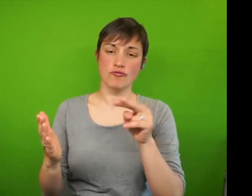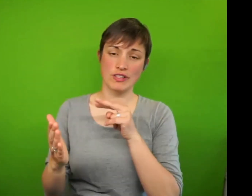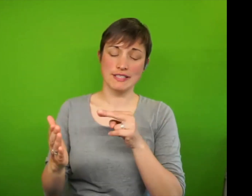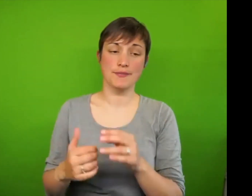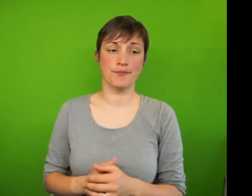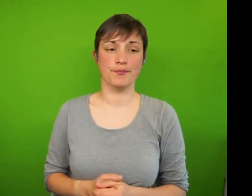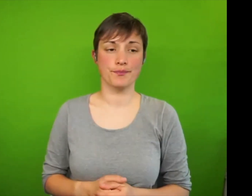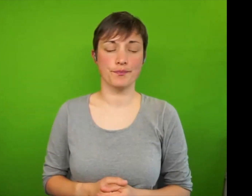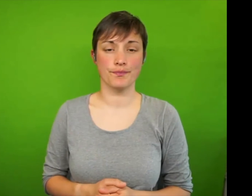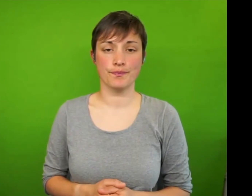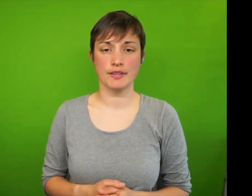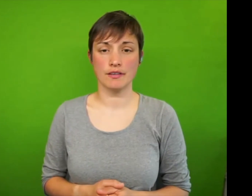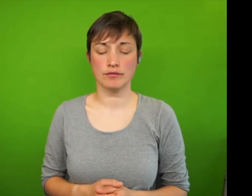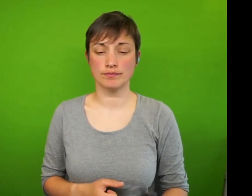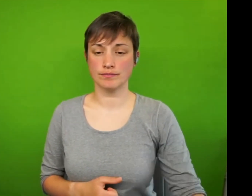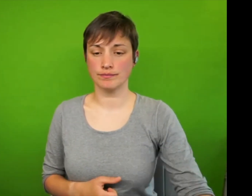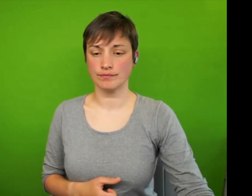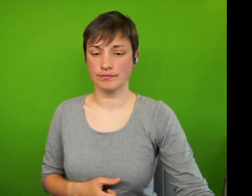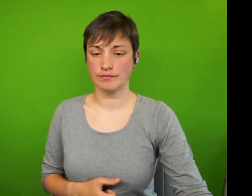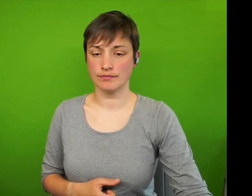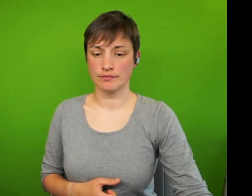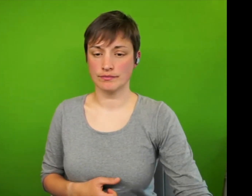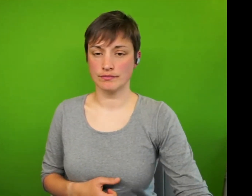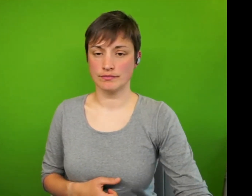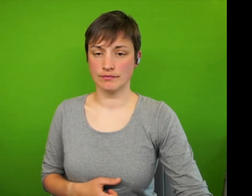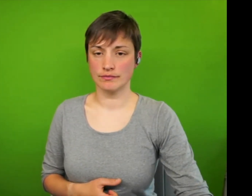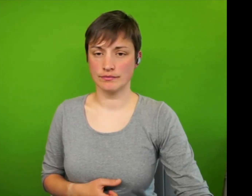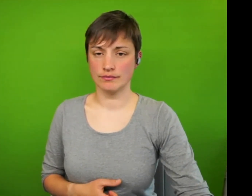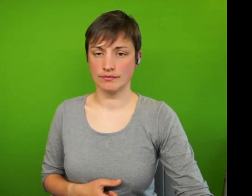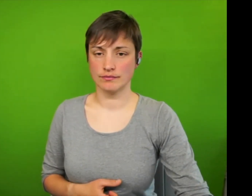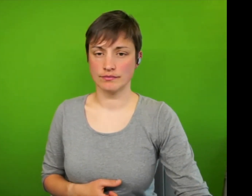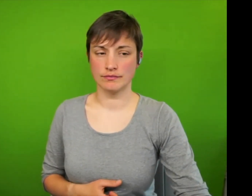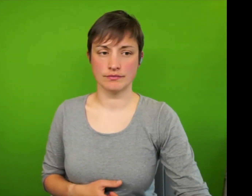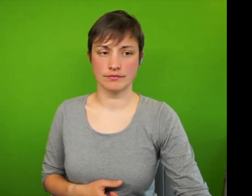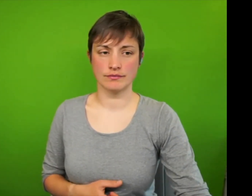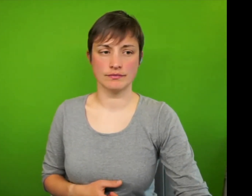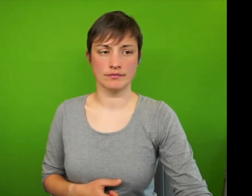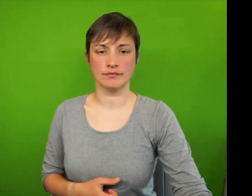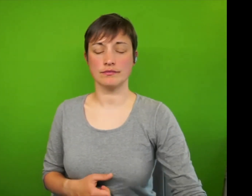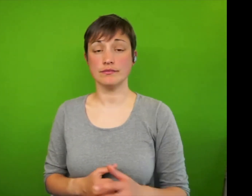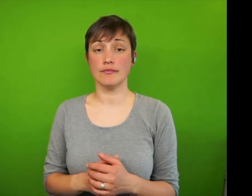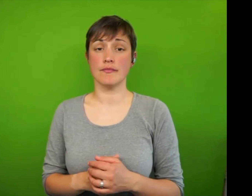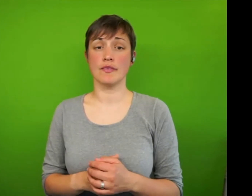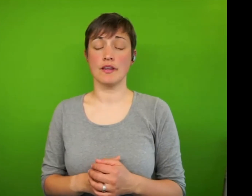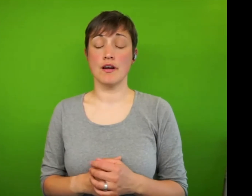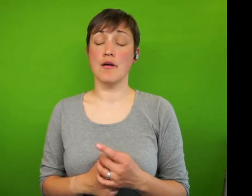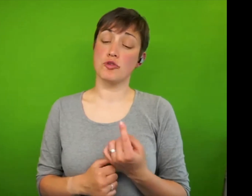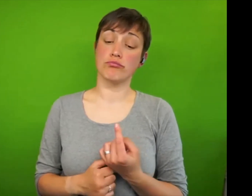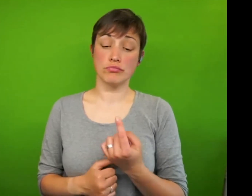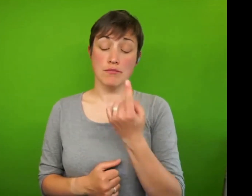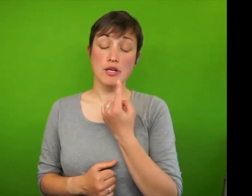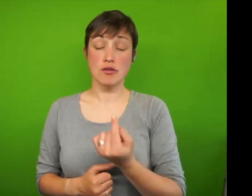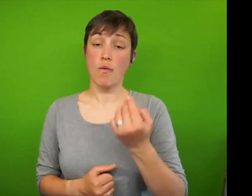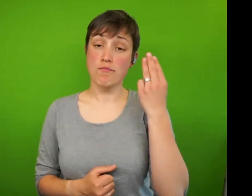who has lived in poverty, a single mother of two trying to better her life by going to the University of York, I've often been